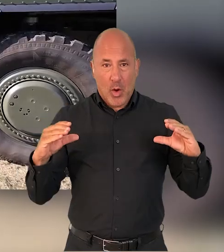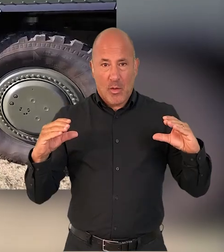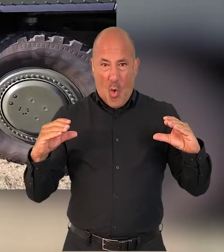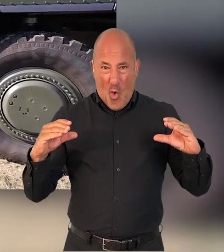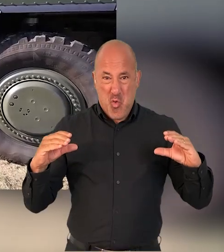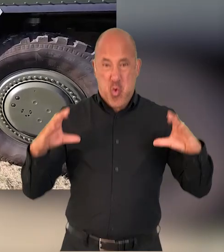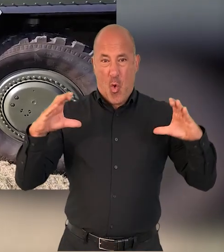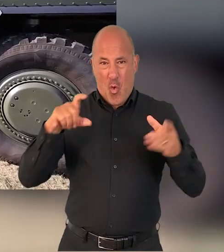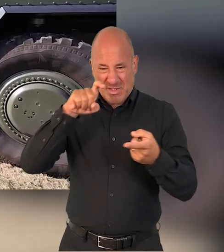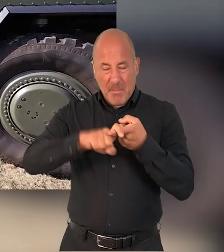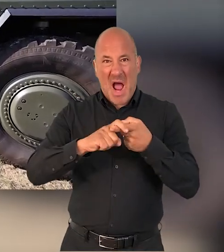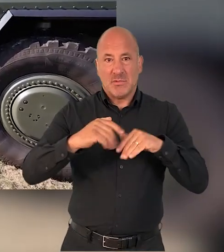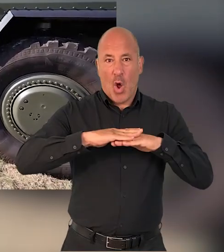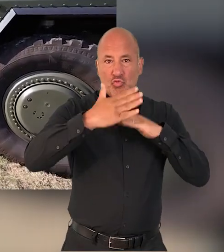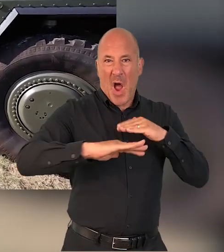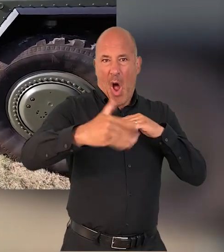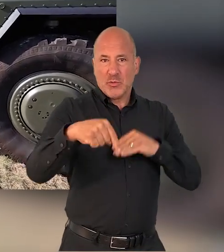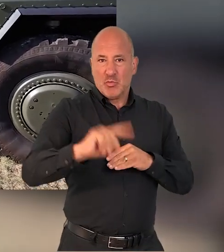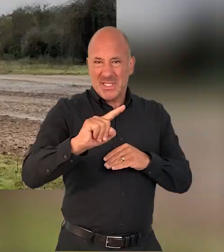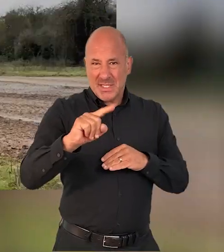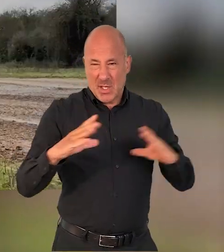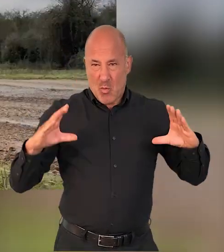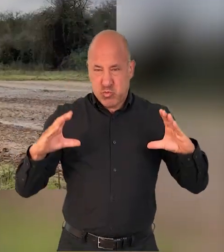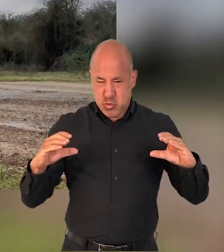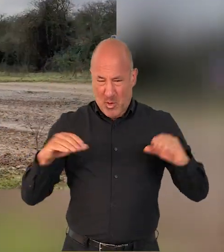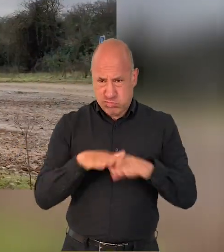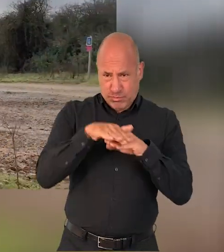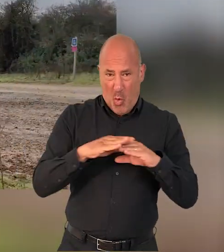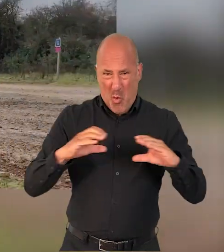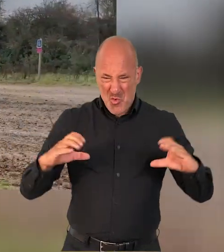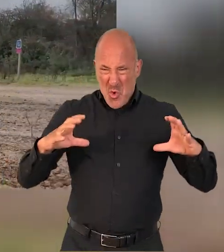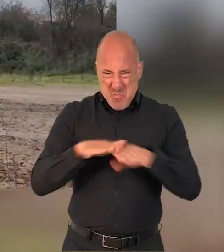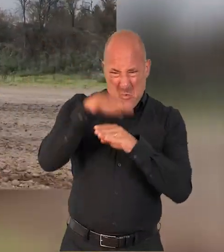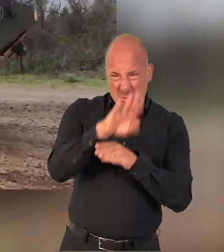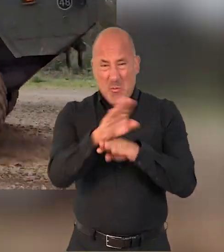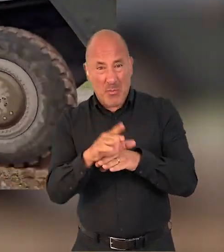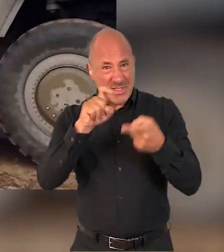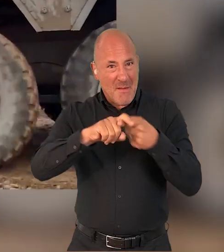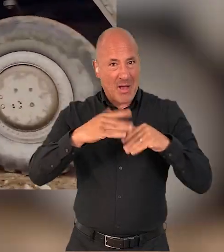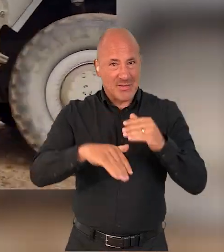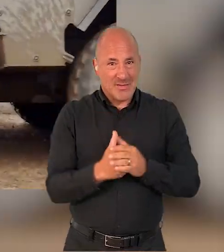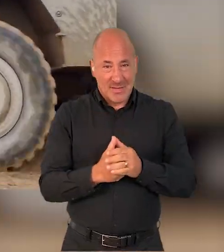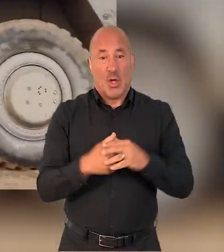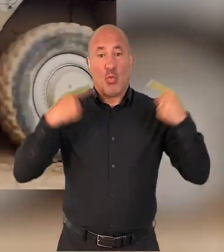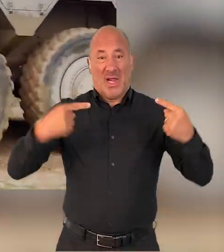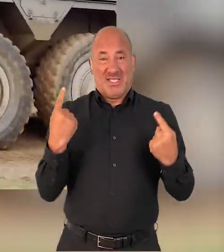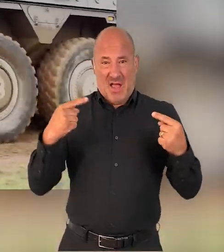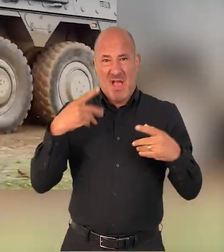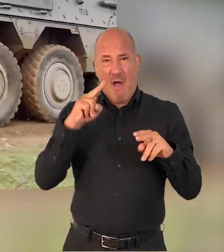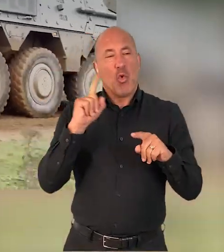the wheels, inflate the tyres depending on the terrain to get the best possible cross country performance. And inside the wheels, there's